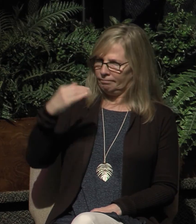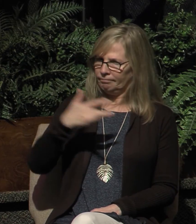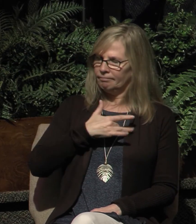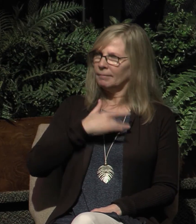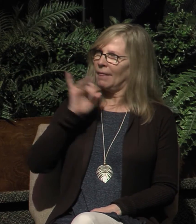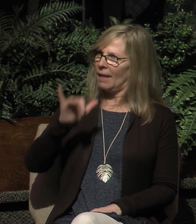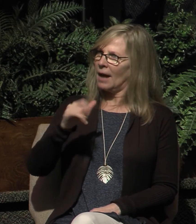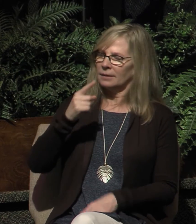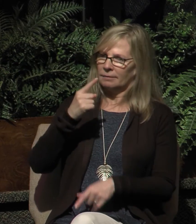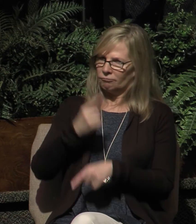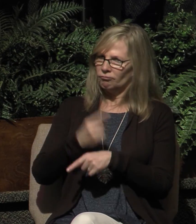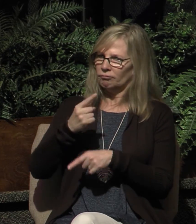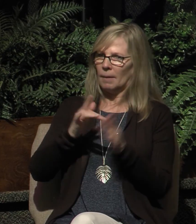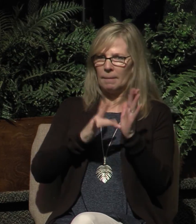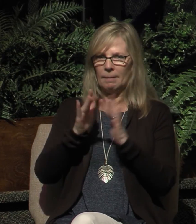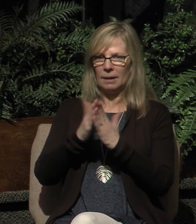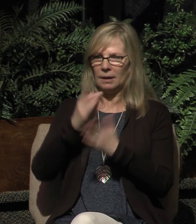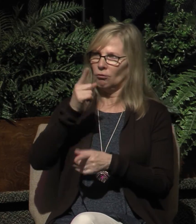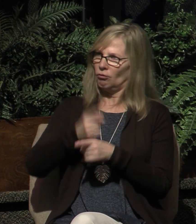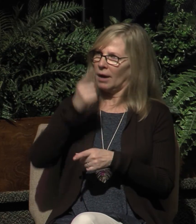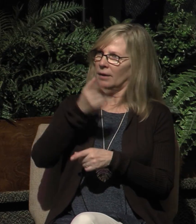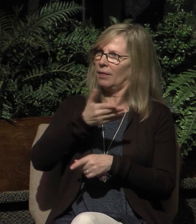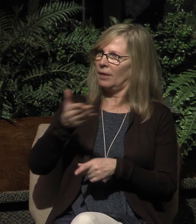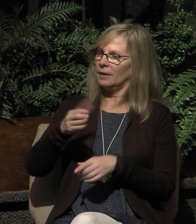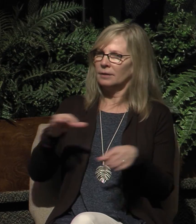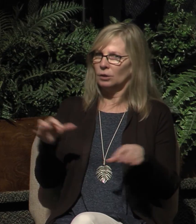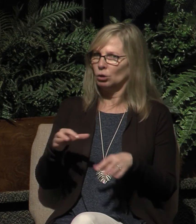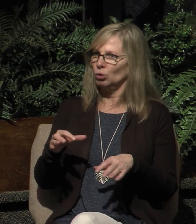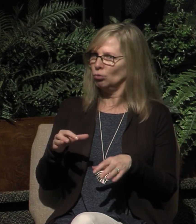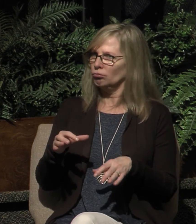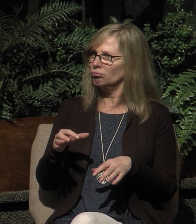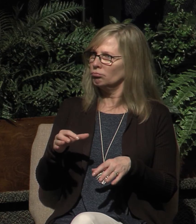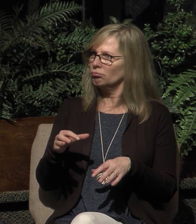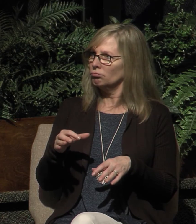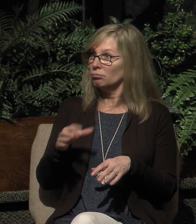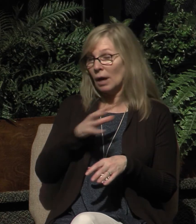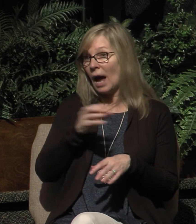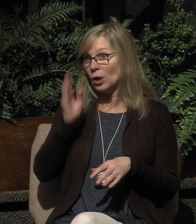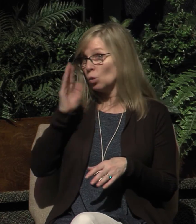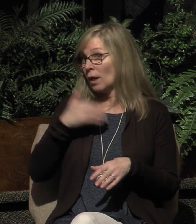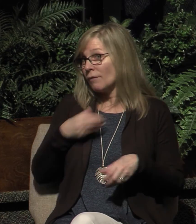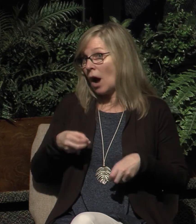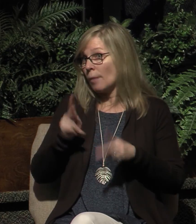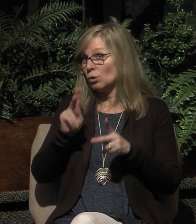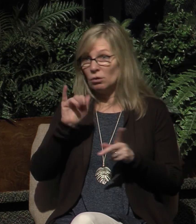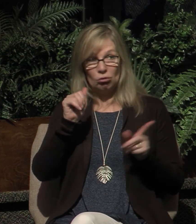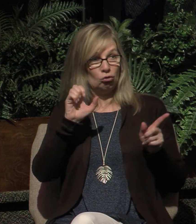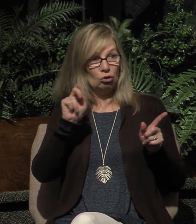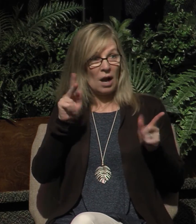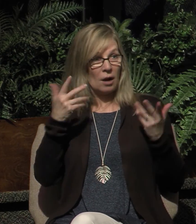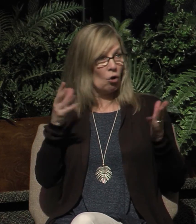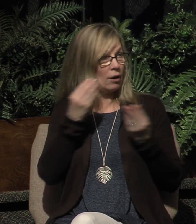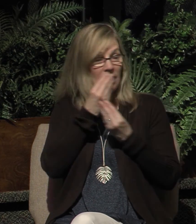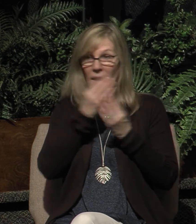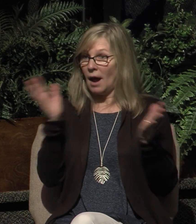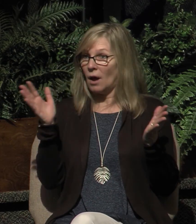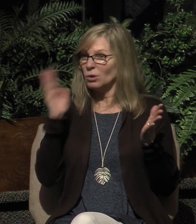thing to do and you're going to have the opportunity to do this Jack earlier announced that we are having membership